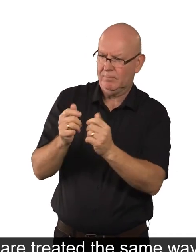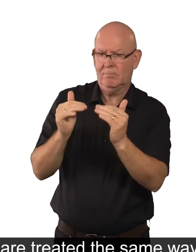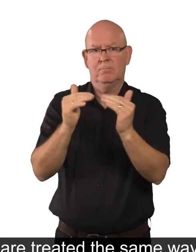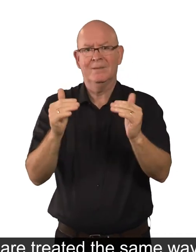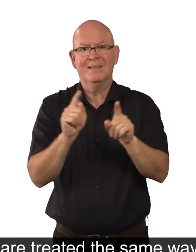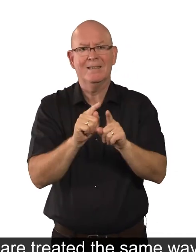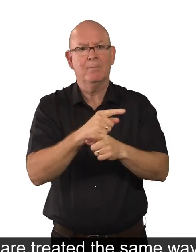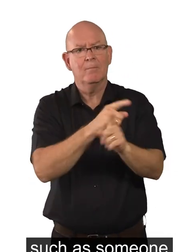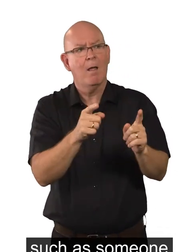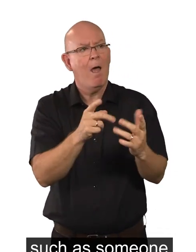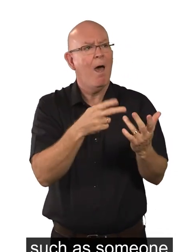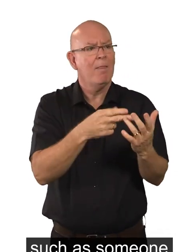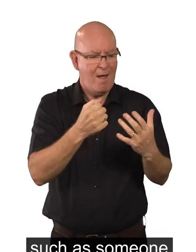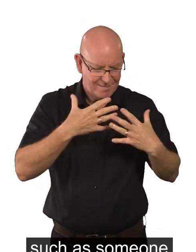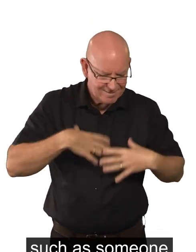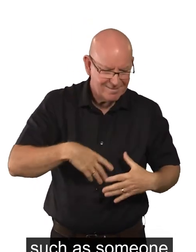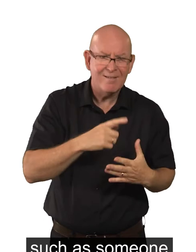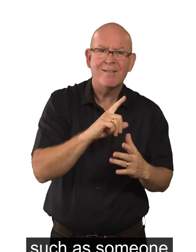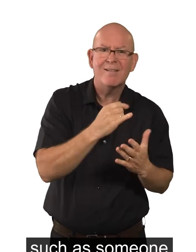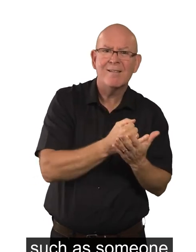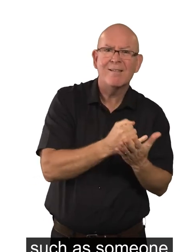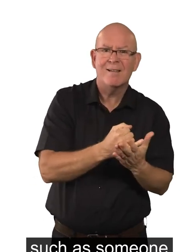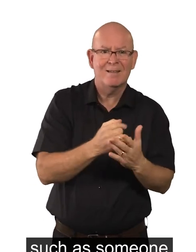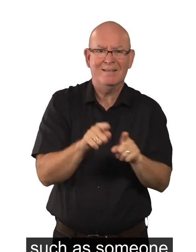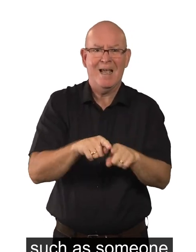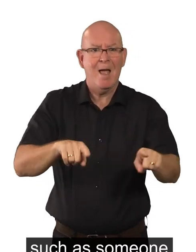disabilities, such as someone who is unable to walk.